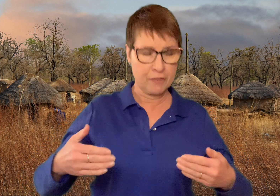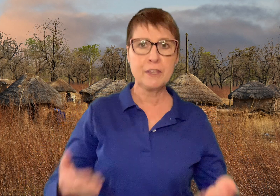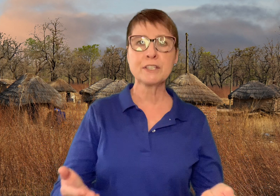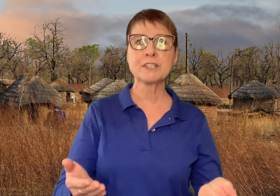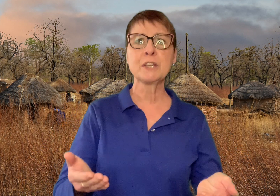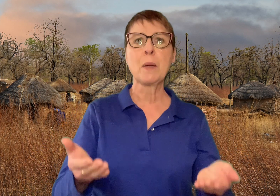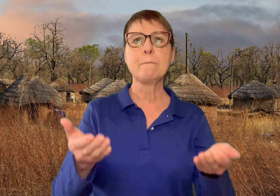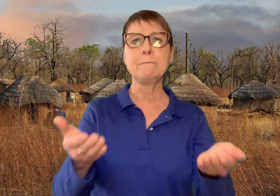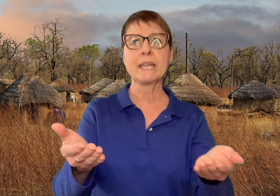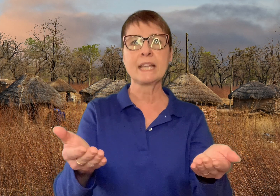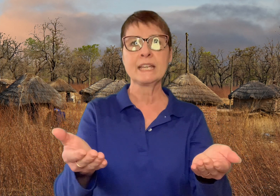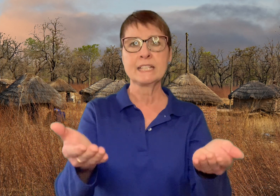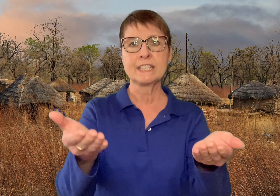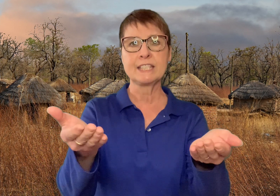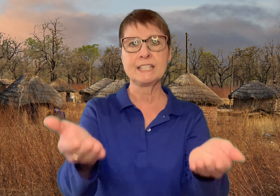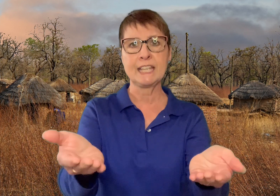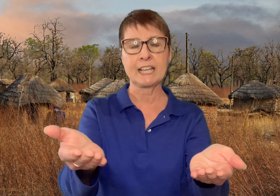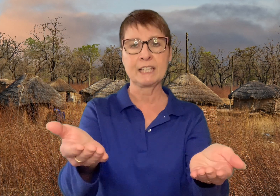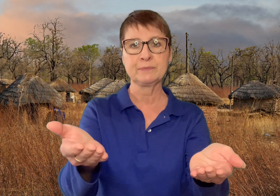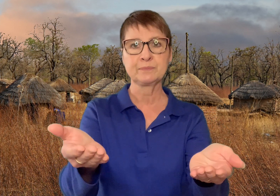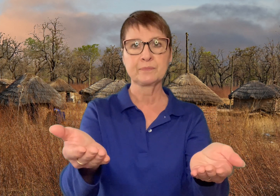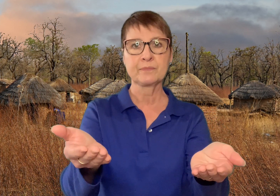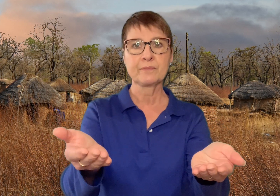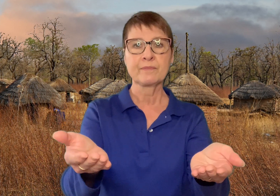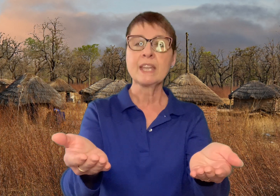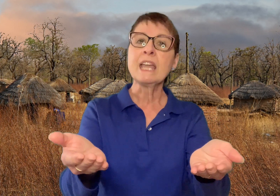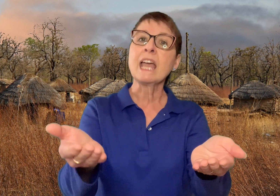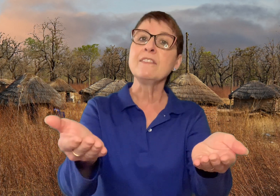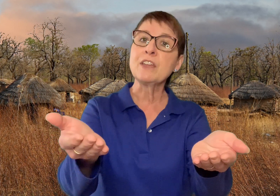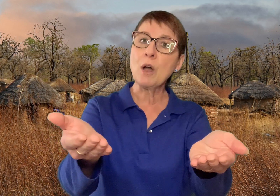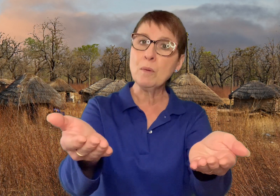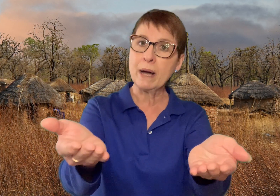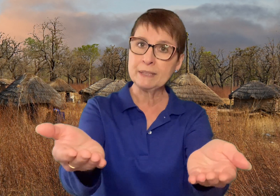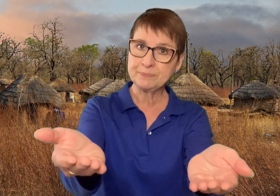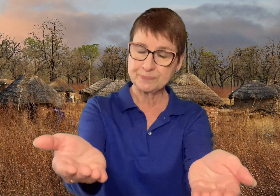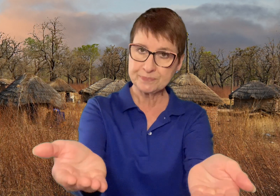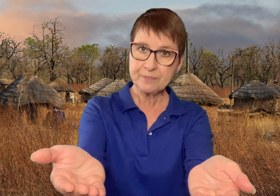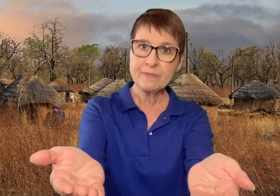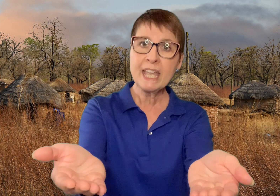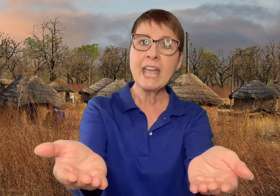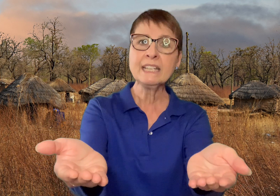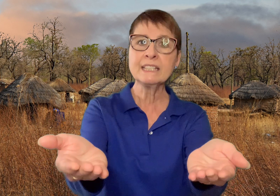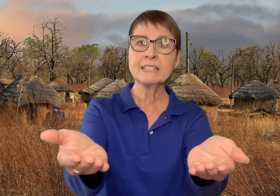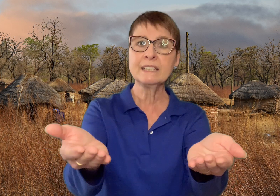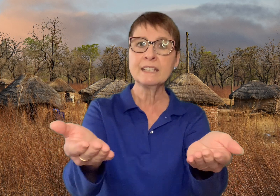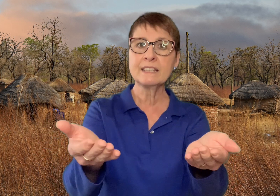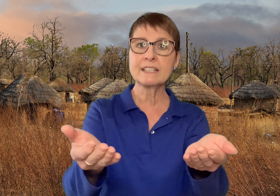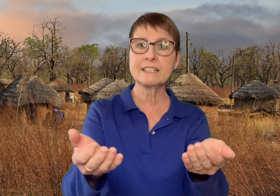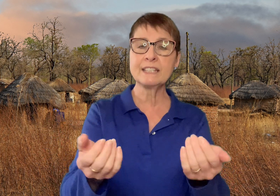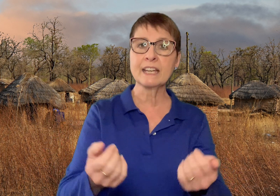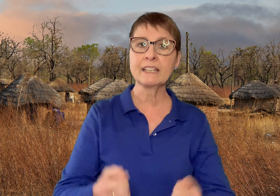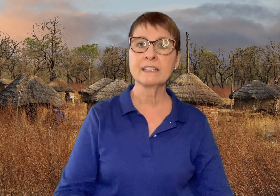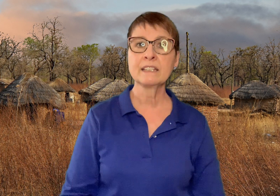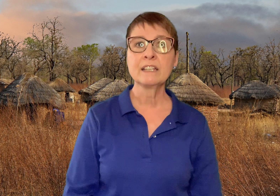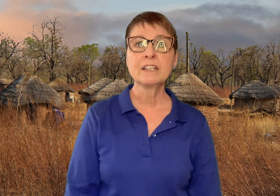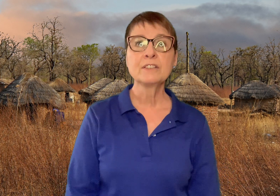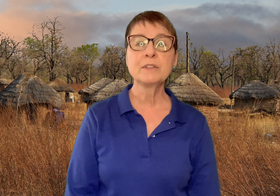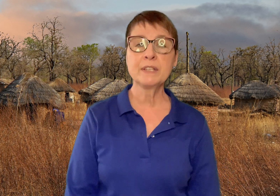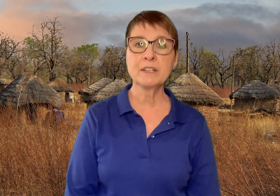this big stick. And, the oba handed the stick to the